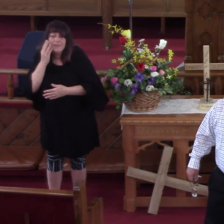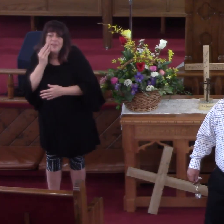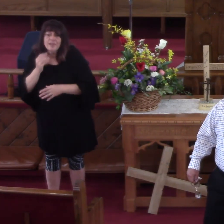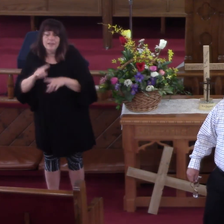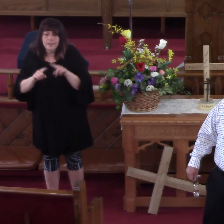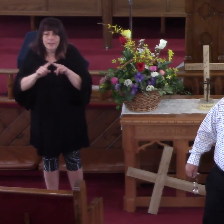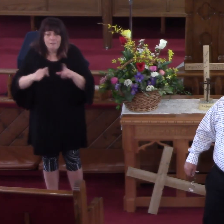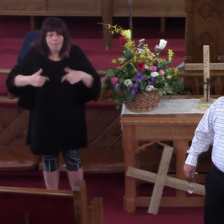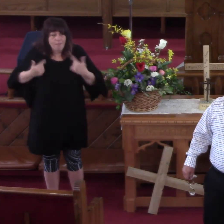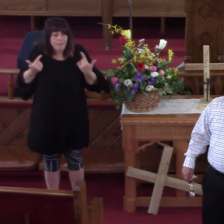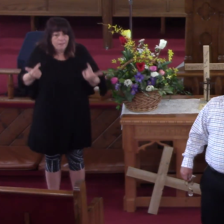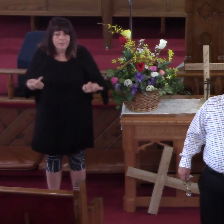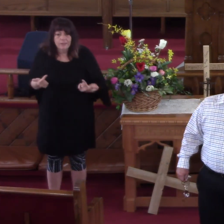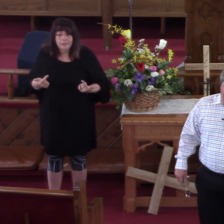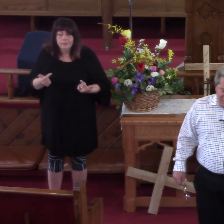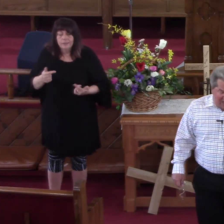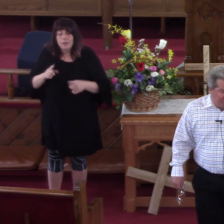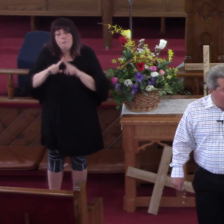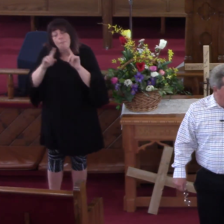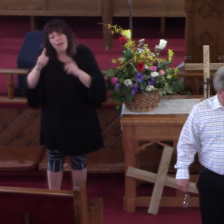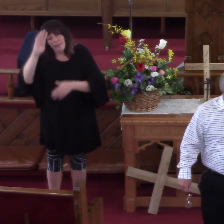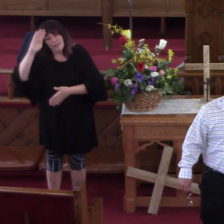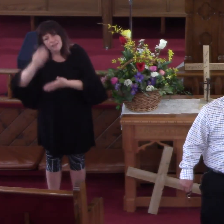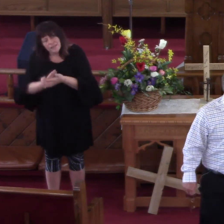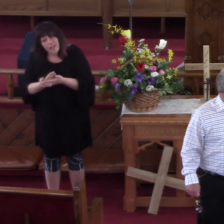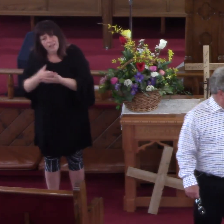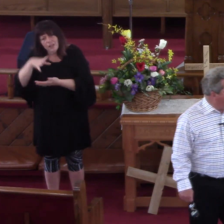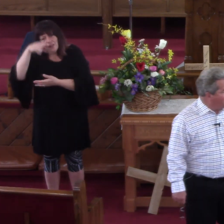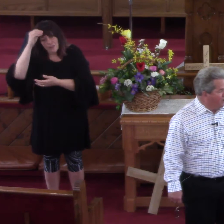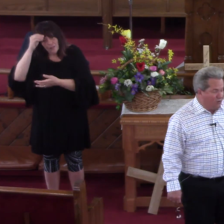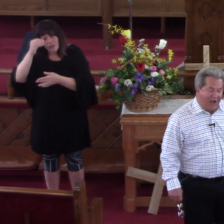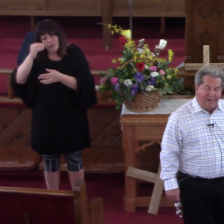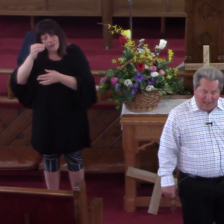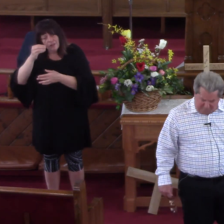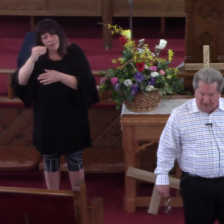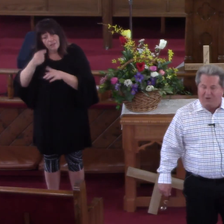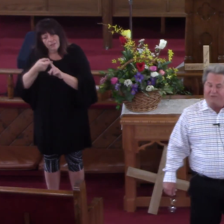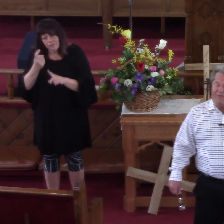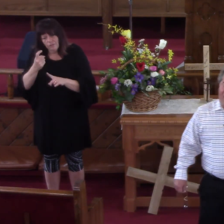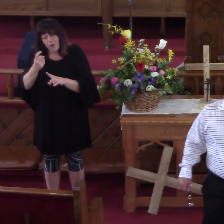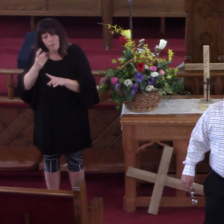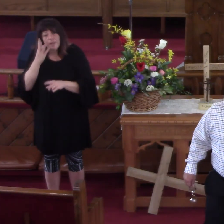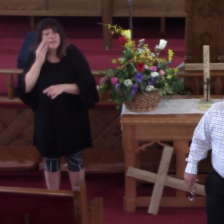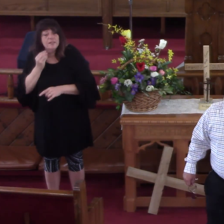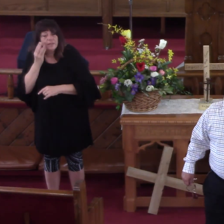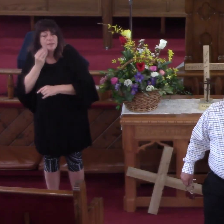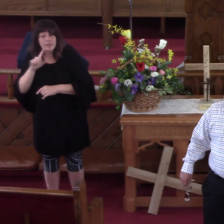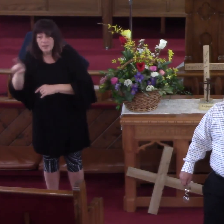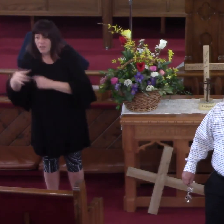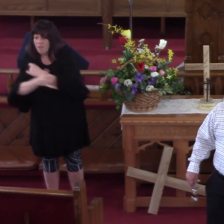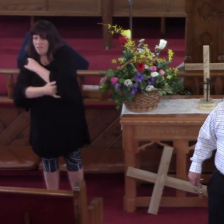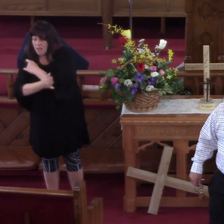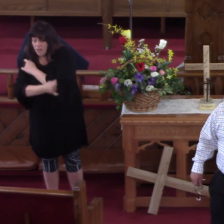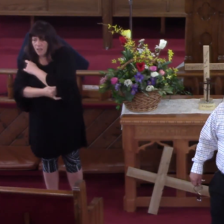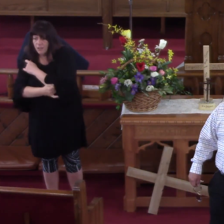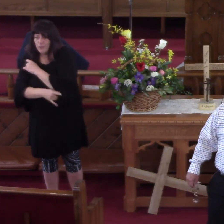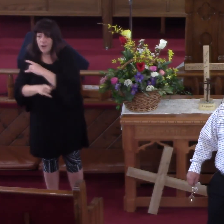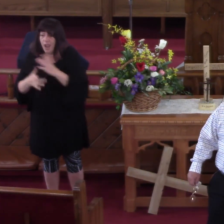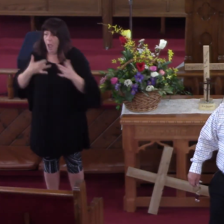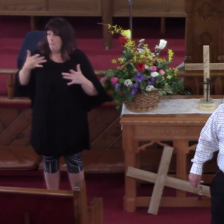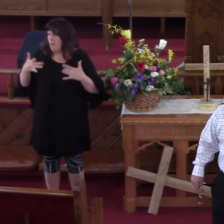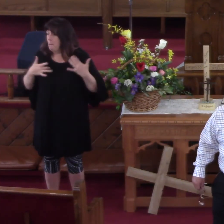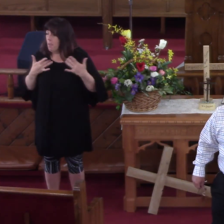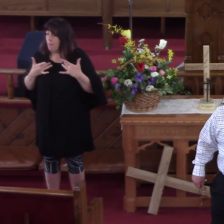Learn From His Experience I Think Probably The Father Had Been There And Seen